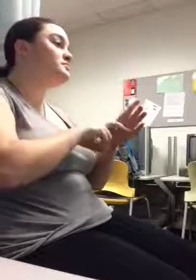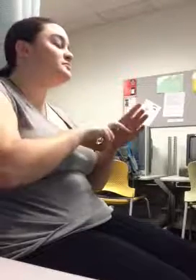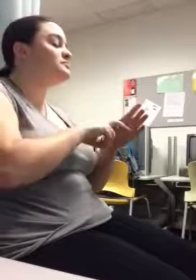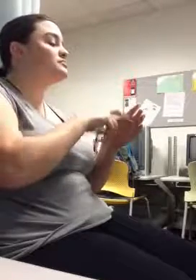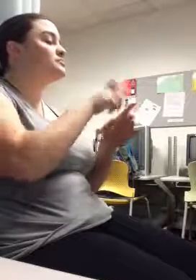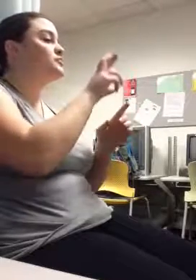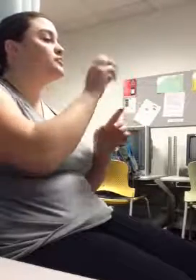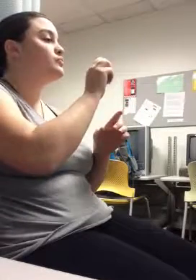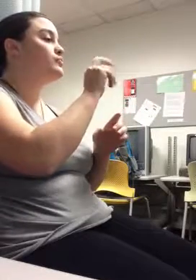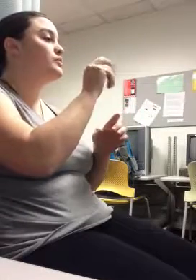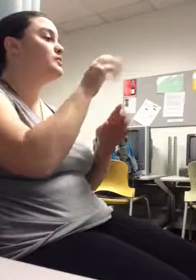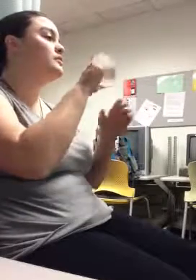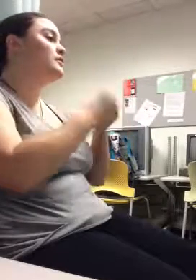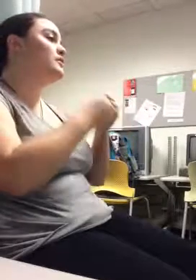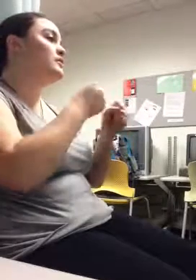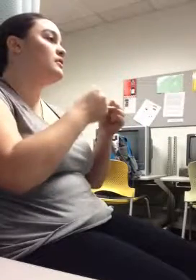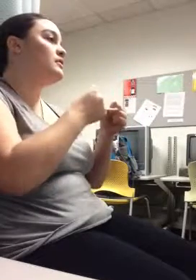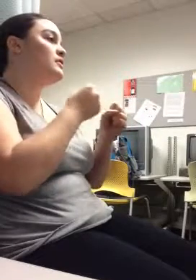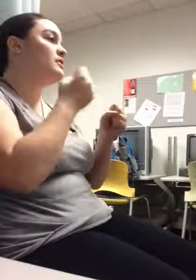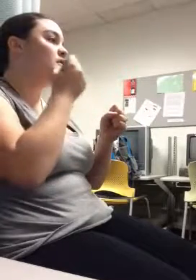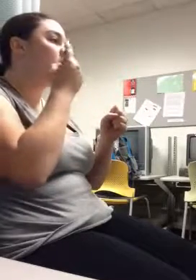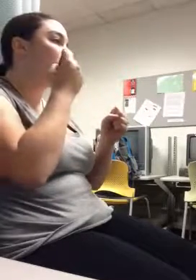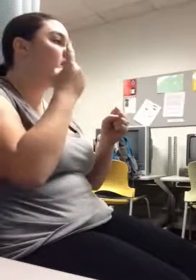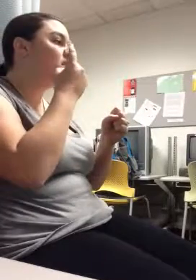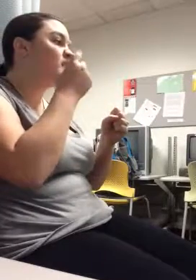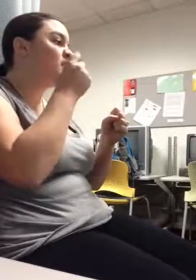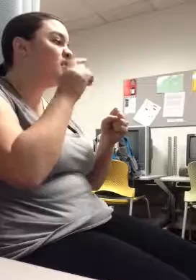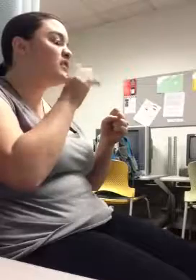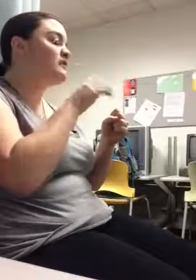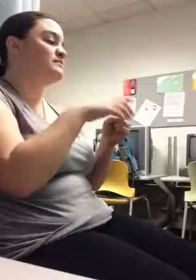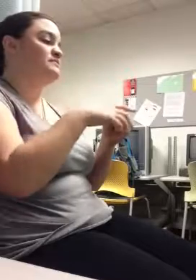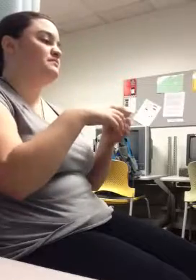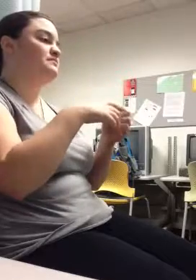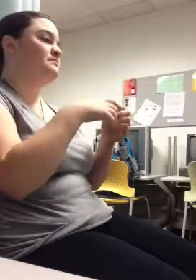Heidi insisted that I had them, which I did not.